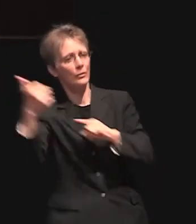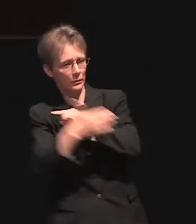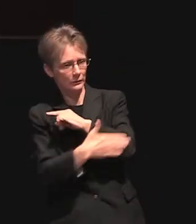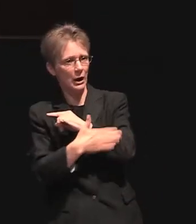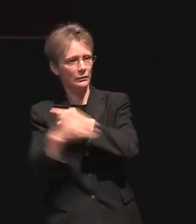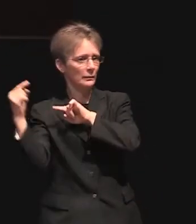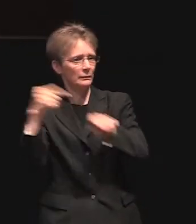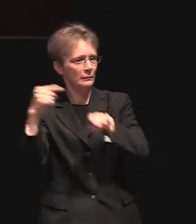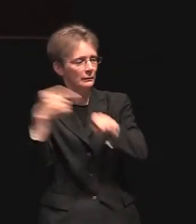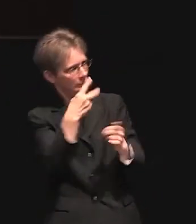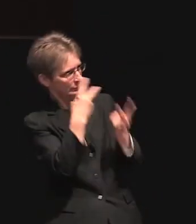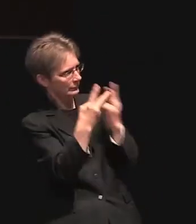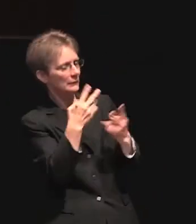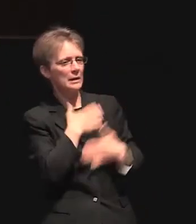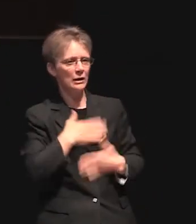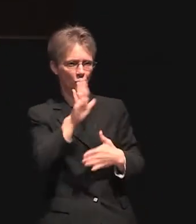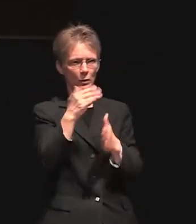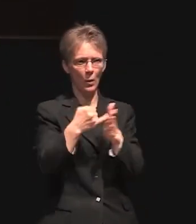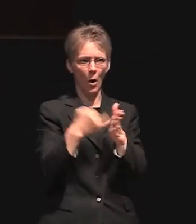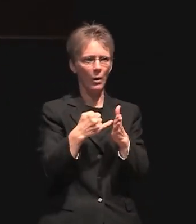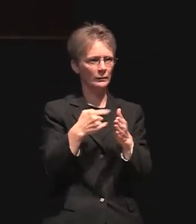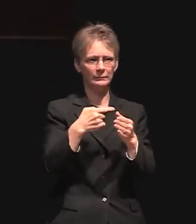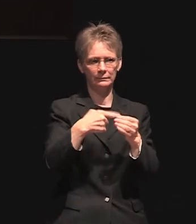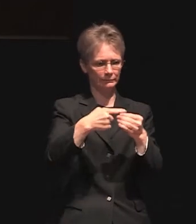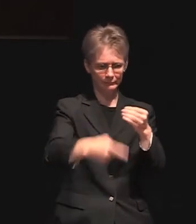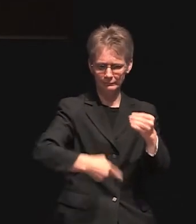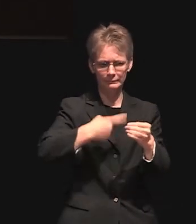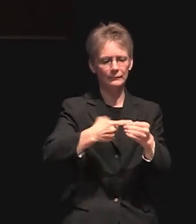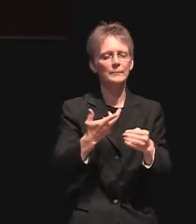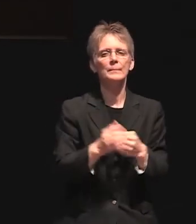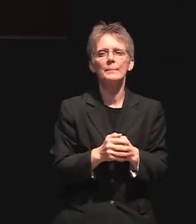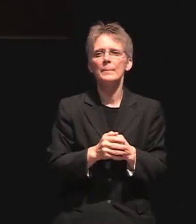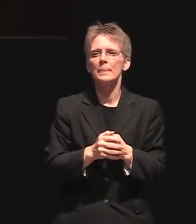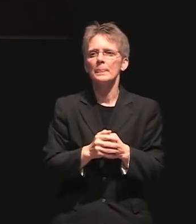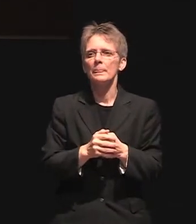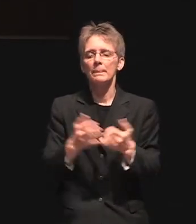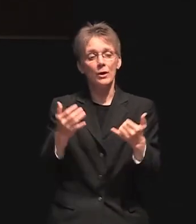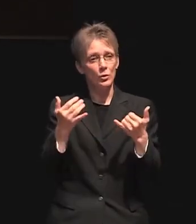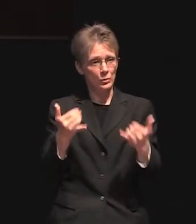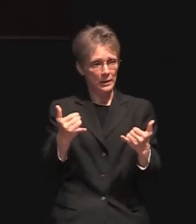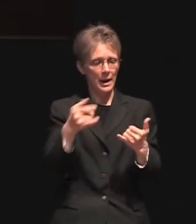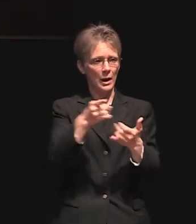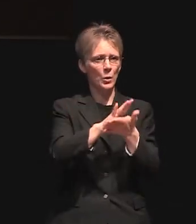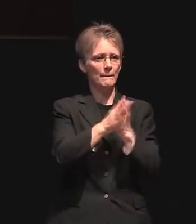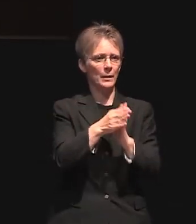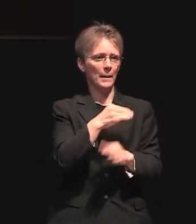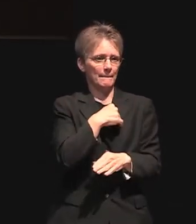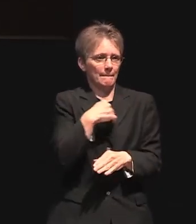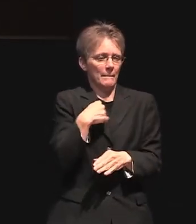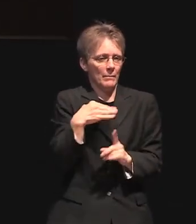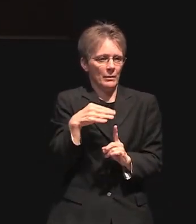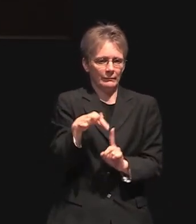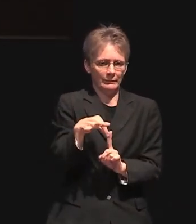enjoy your artwork all year long uh today you become a member of what is really an exclusive club